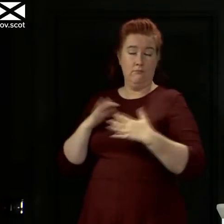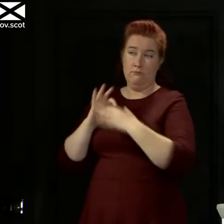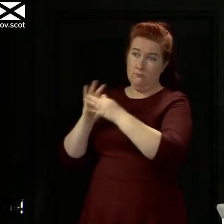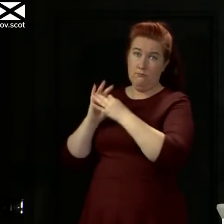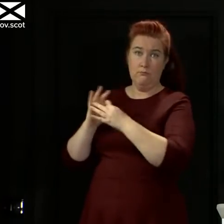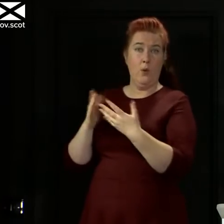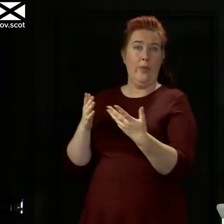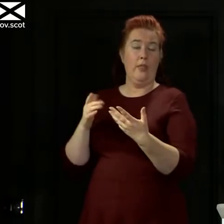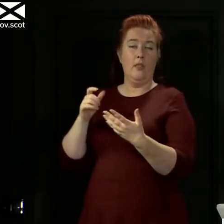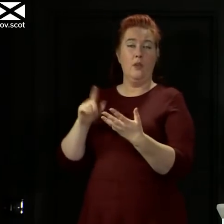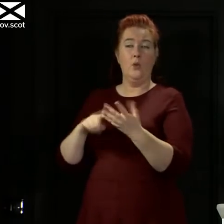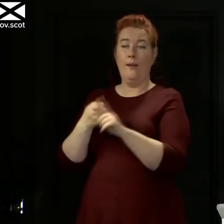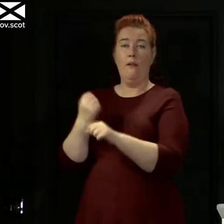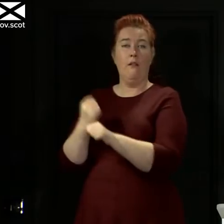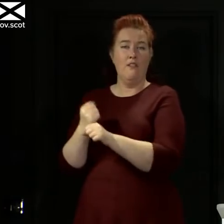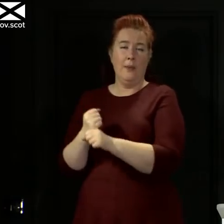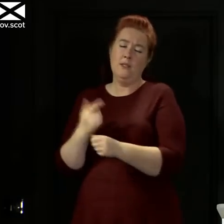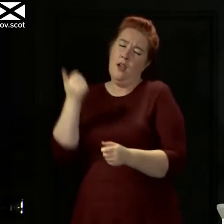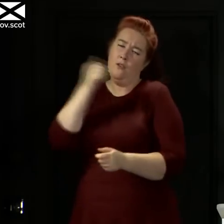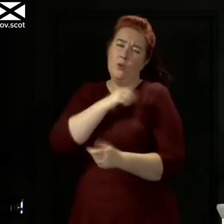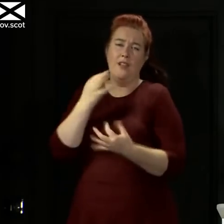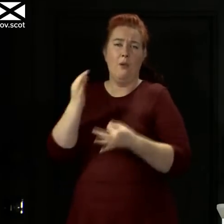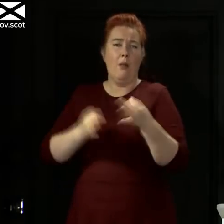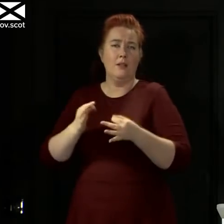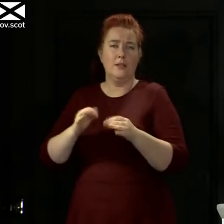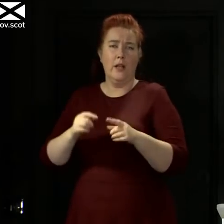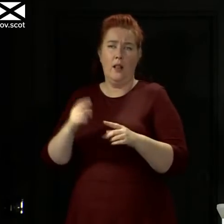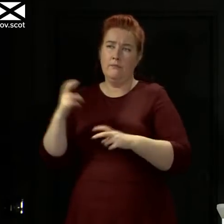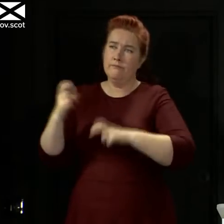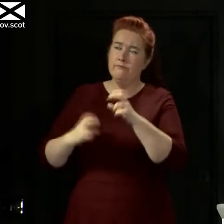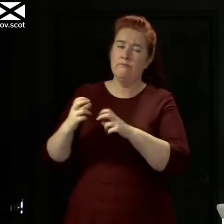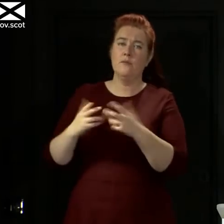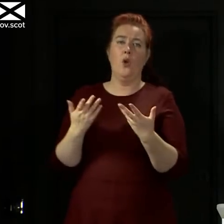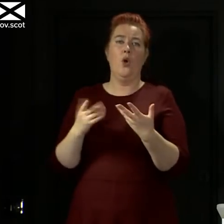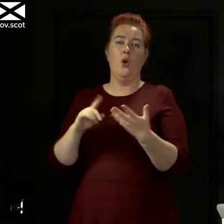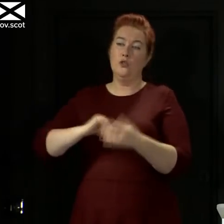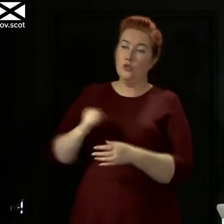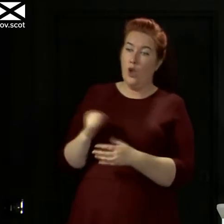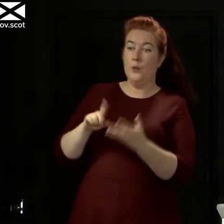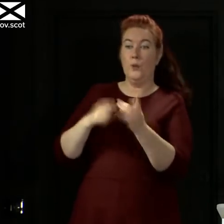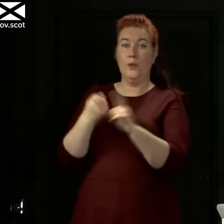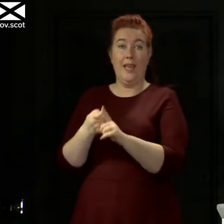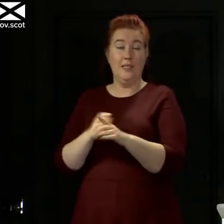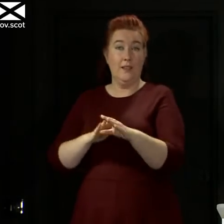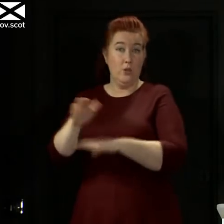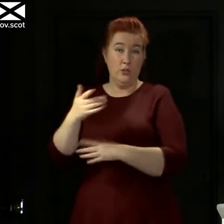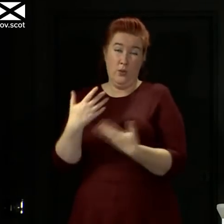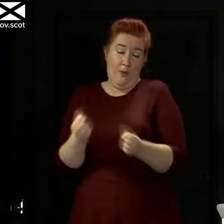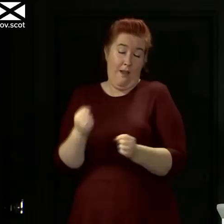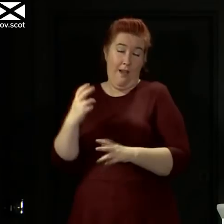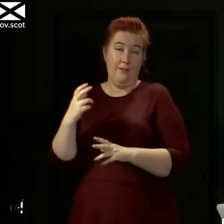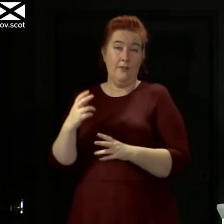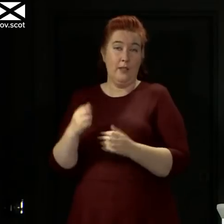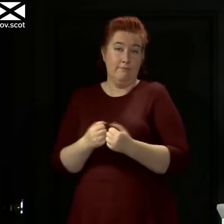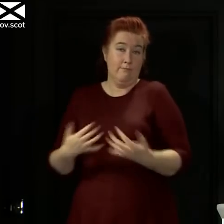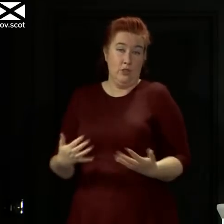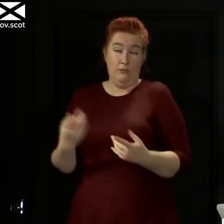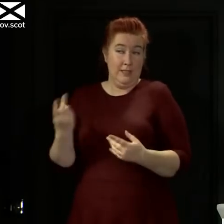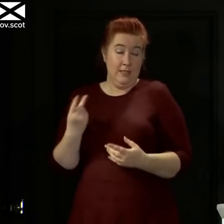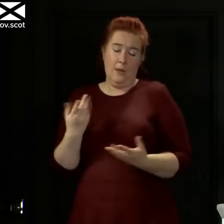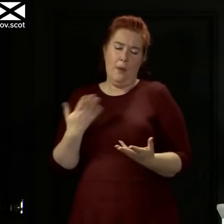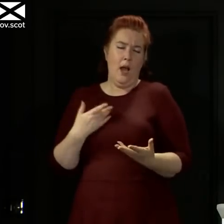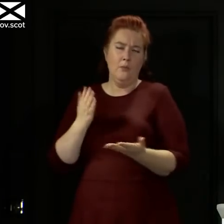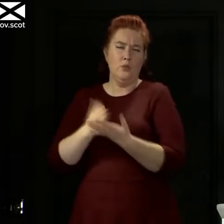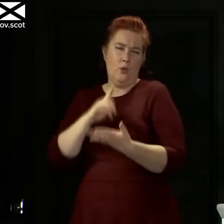disagreements, we've got disagreements over aspects of Scotland and the UK's future, and I'm sure we'll continue to discuss those